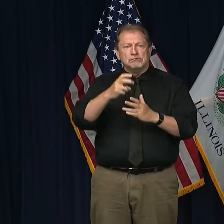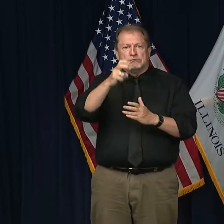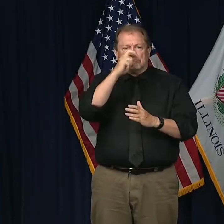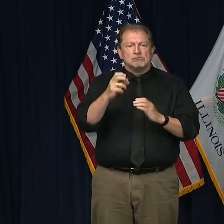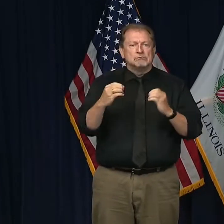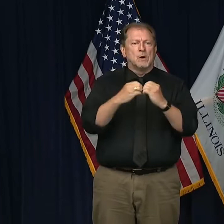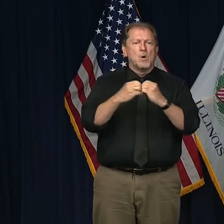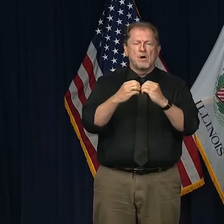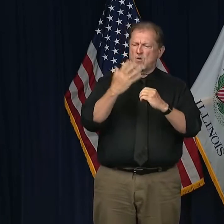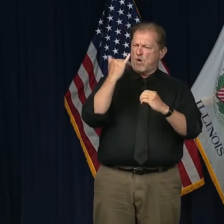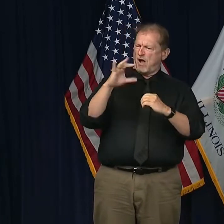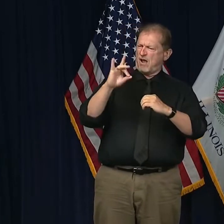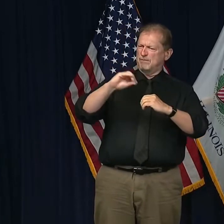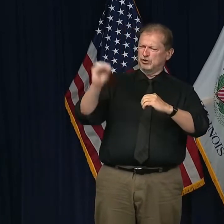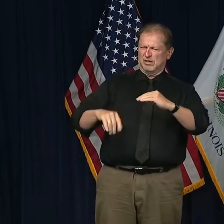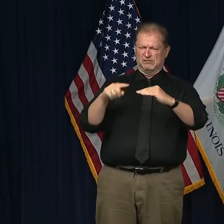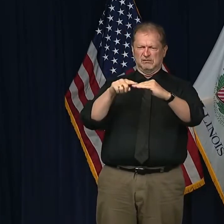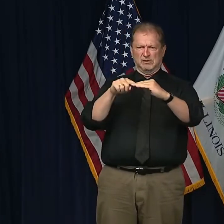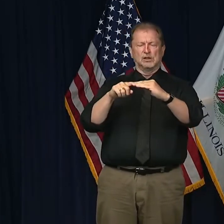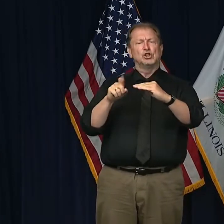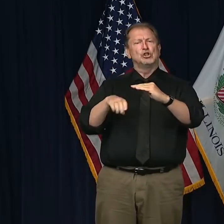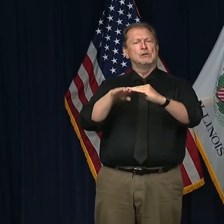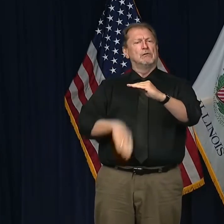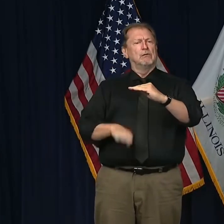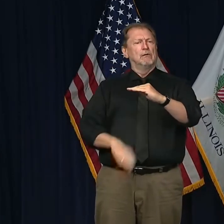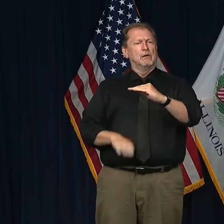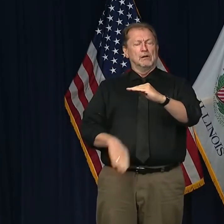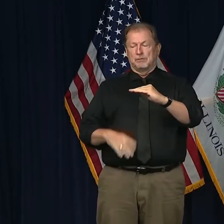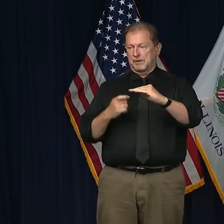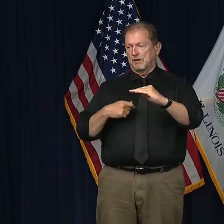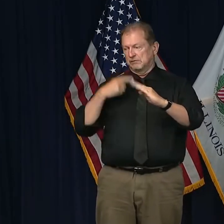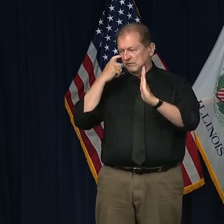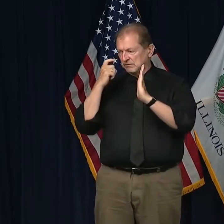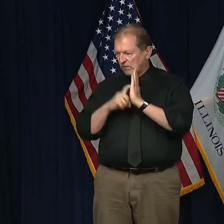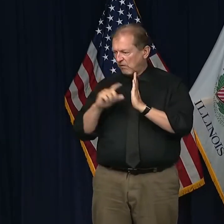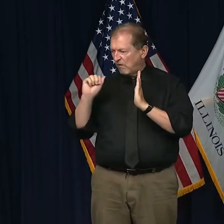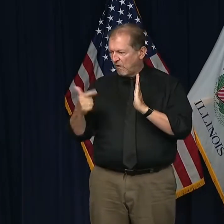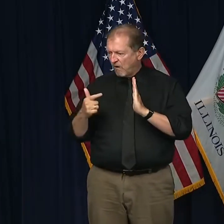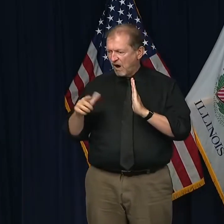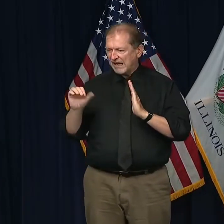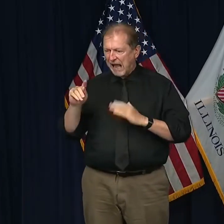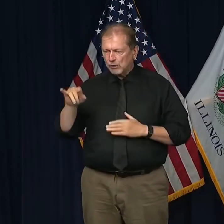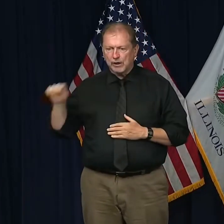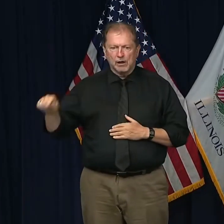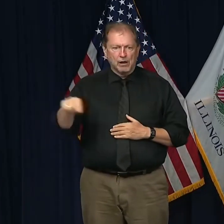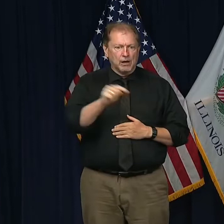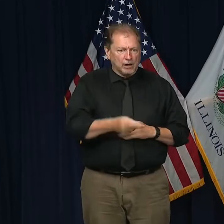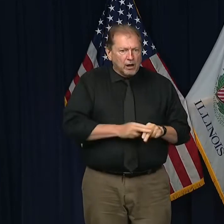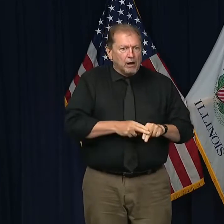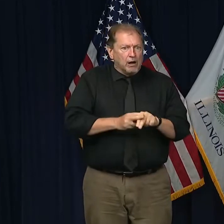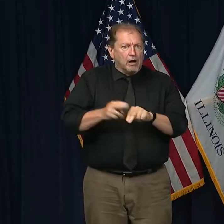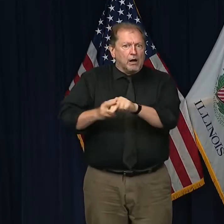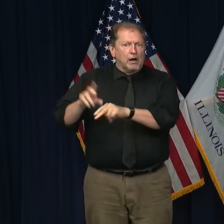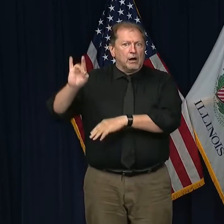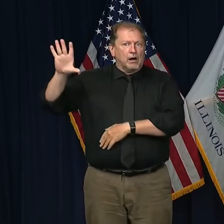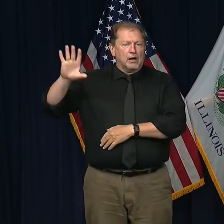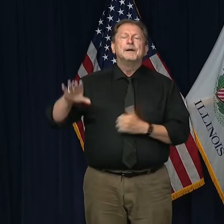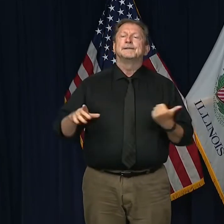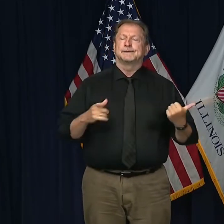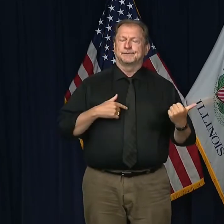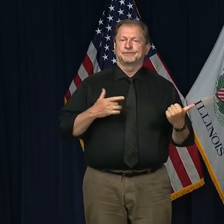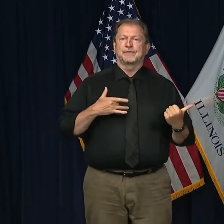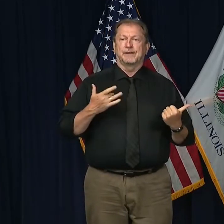every single county in our viewing area is on the increase right now. We actually think it's possible that regions will